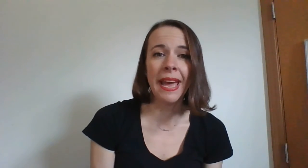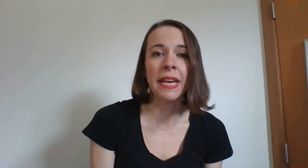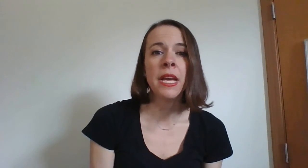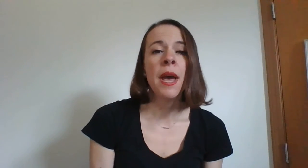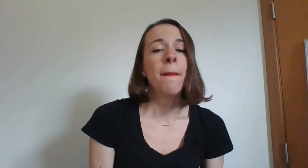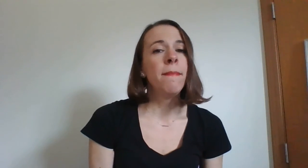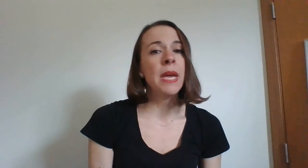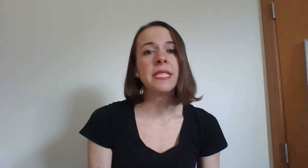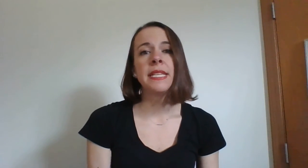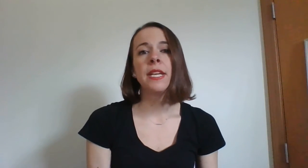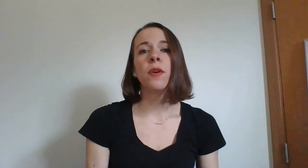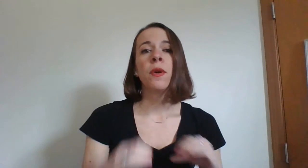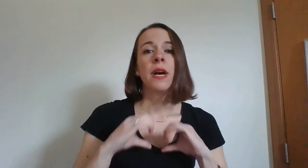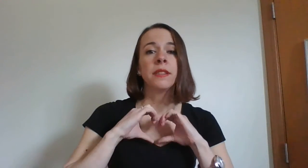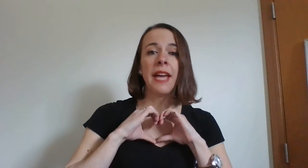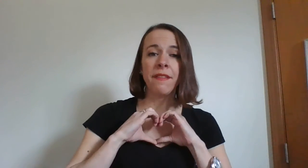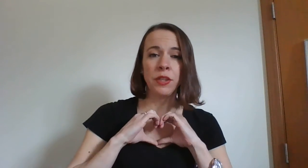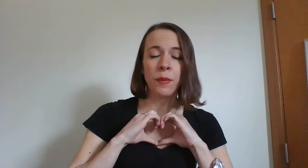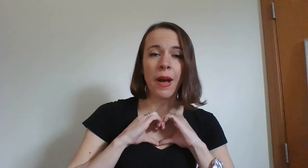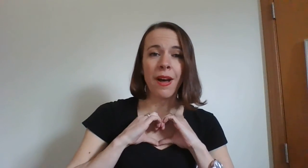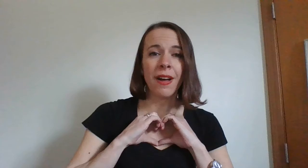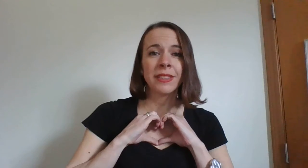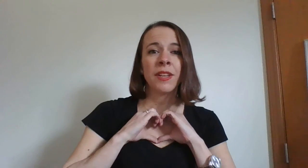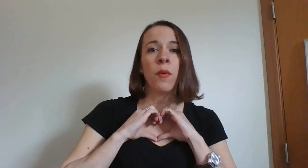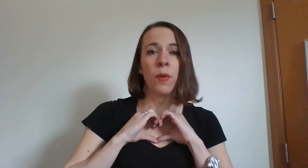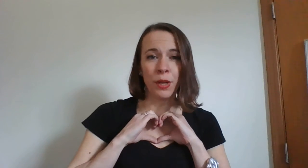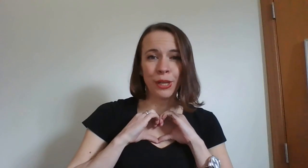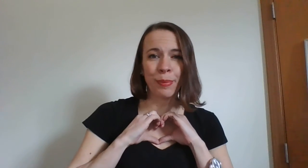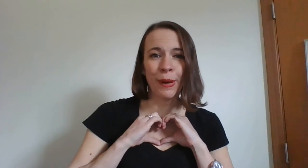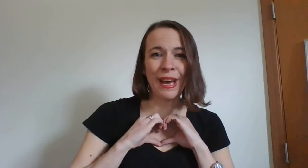miss you love you all warrior pride